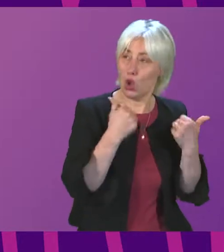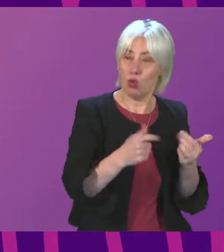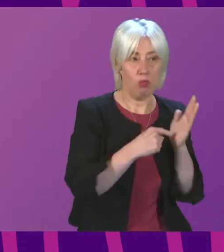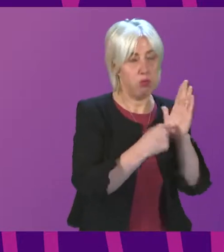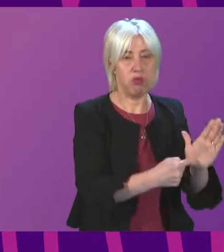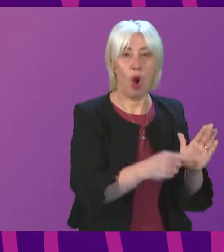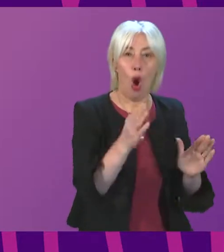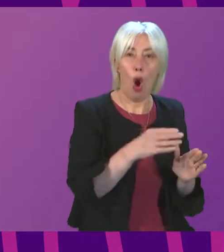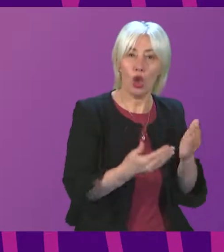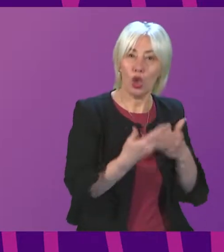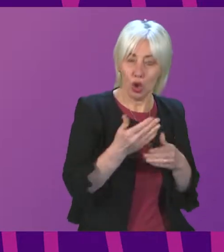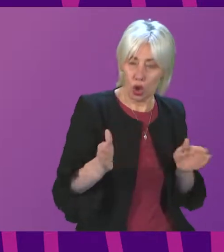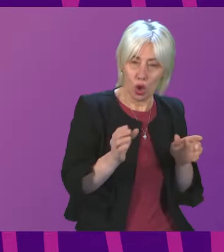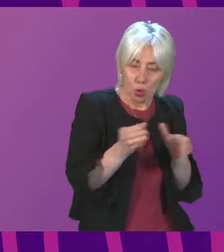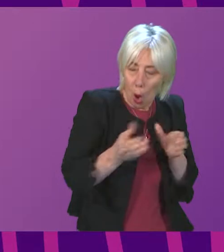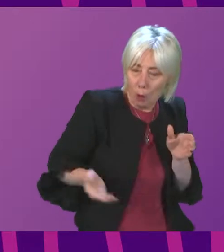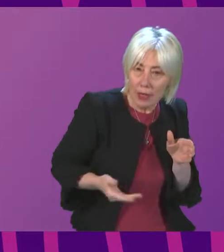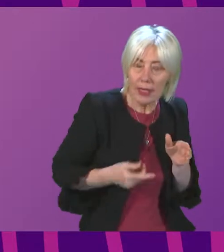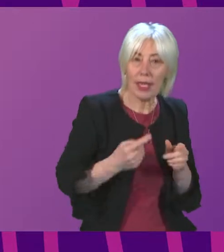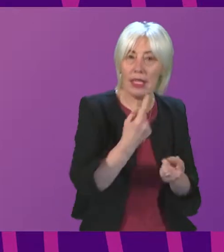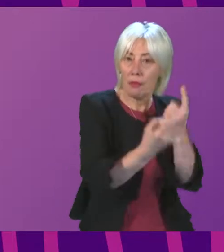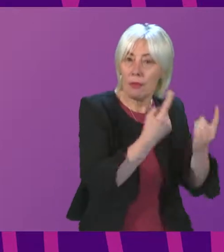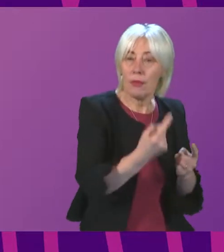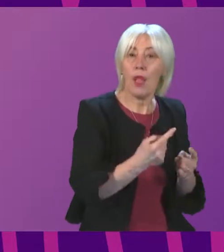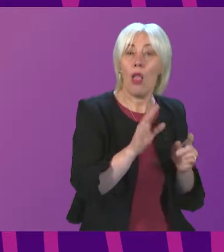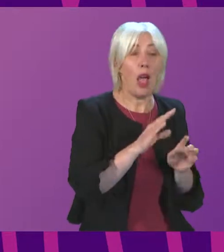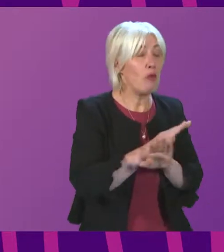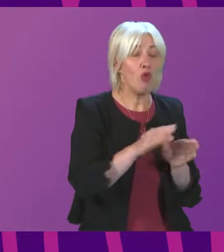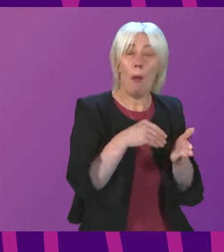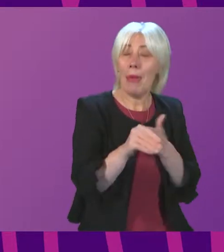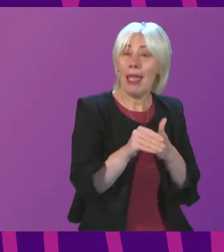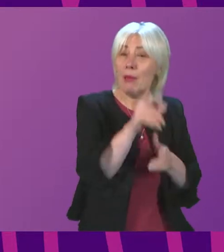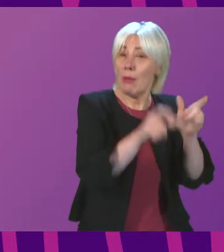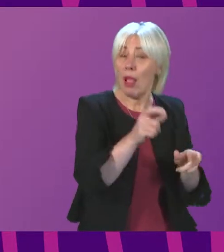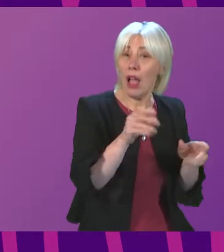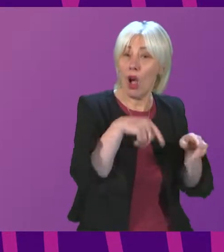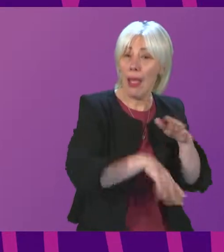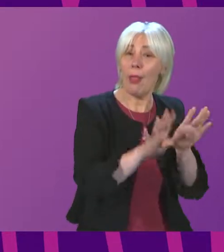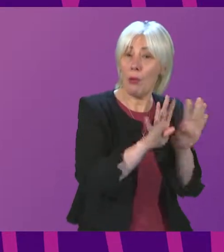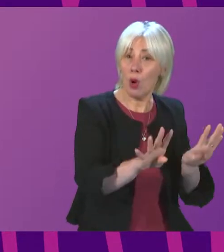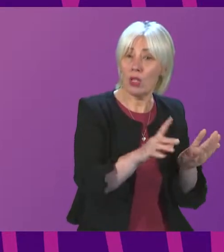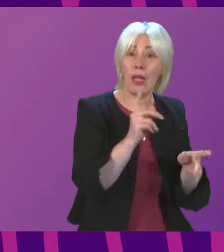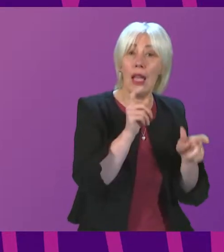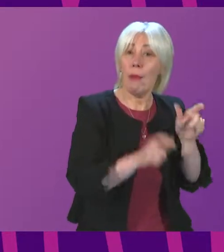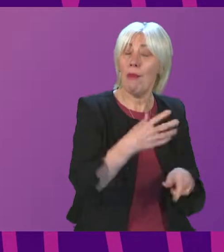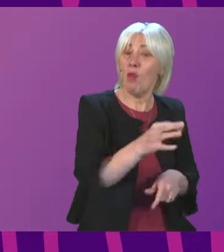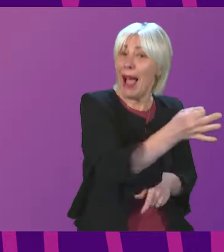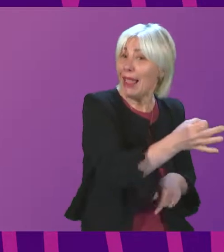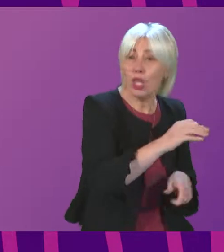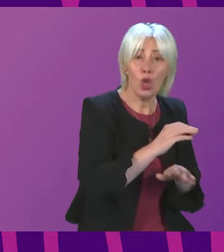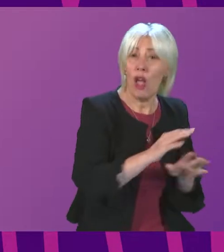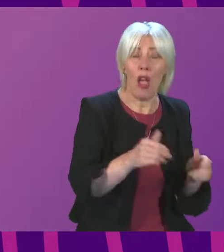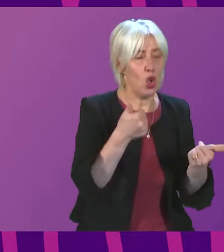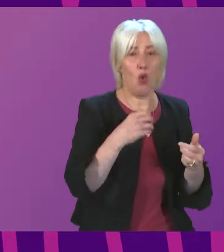islands, which each have unpaid boards of islanders. Islanders are not strangers to boards, and nor, relevantly here,